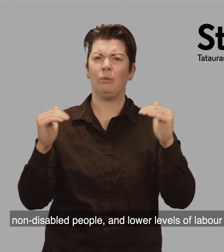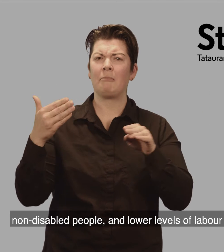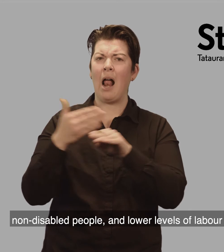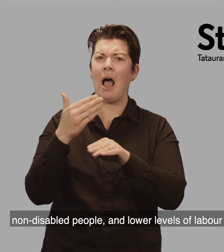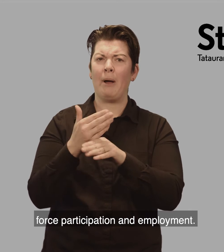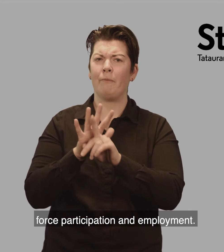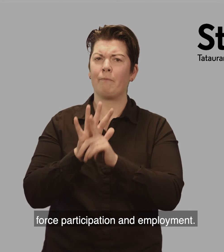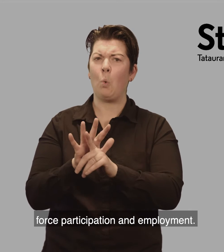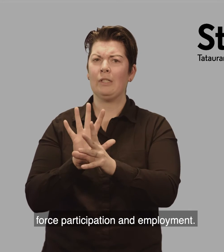employment.